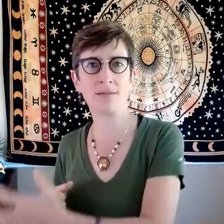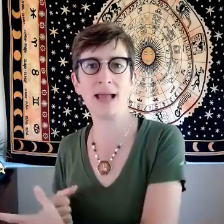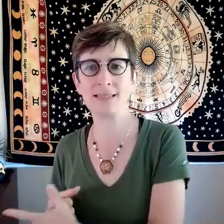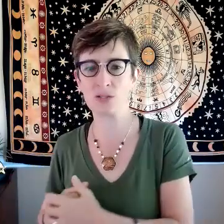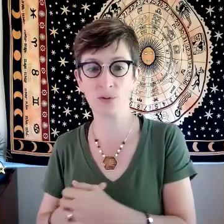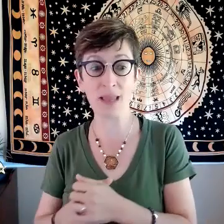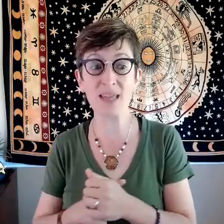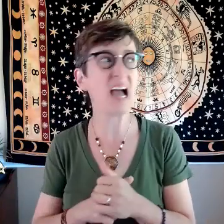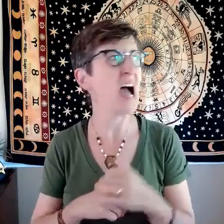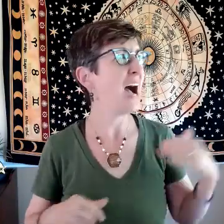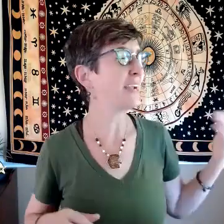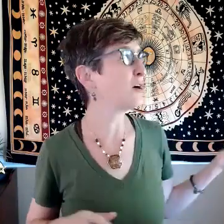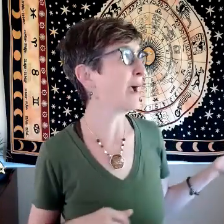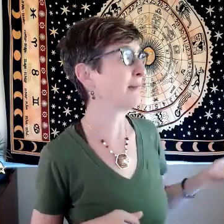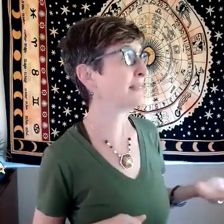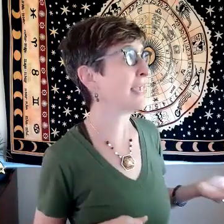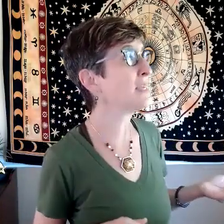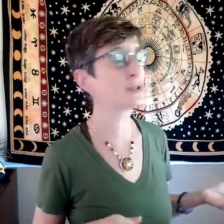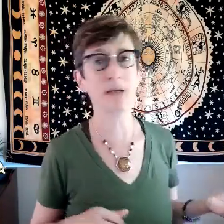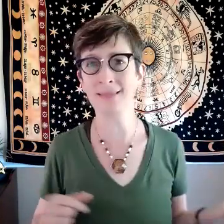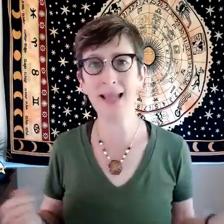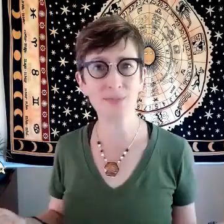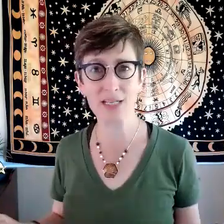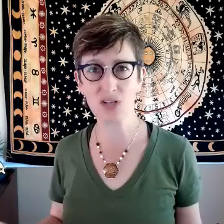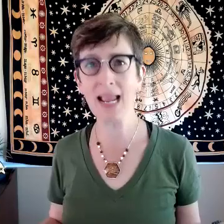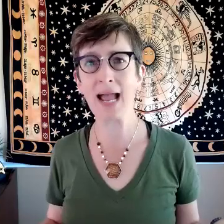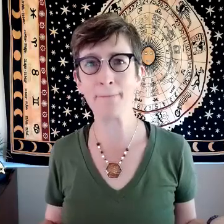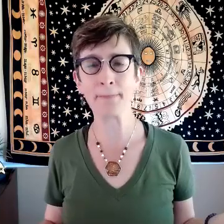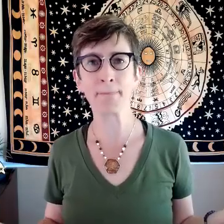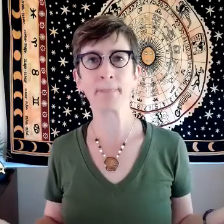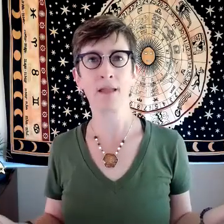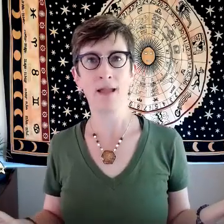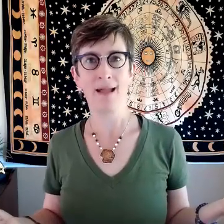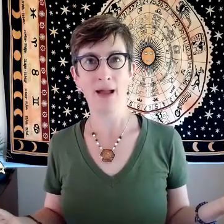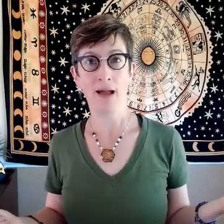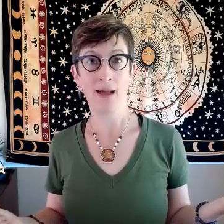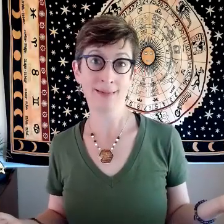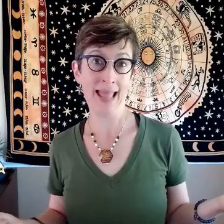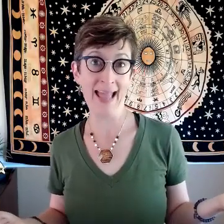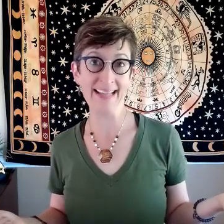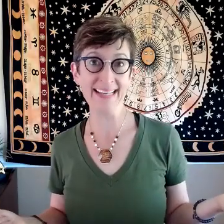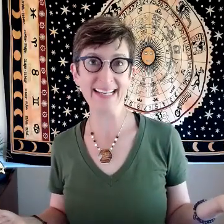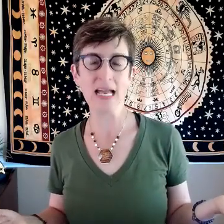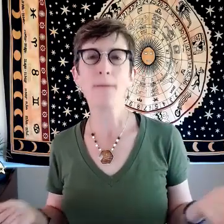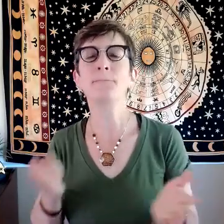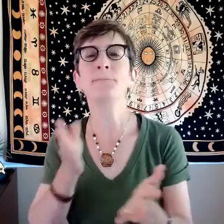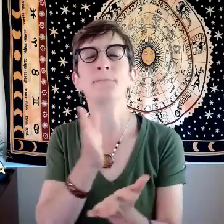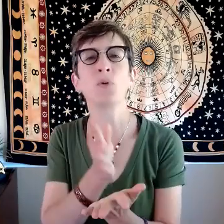classes or maybe i go out in nature and that's my jam okay but